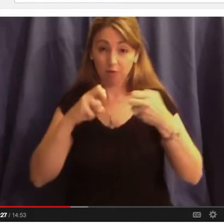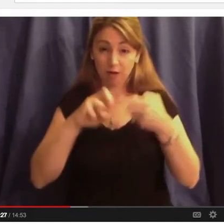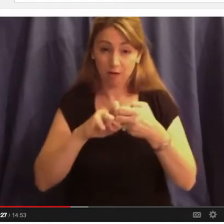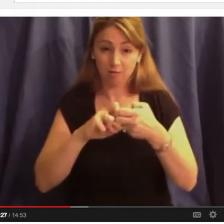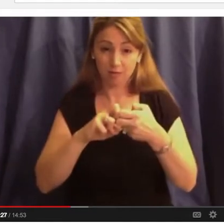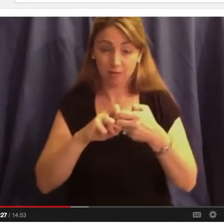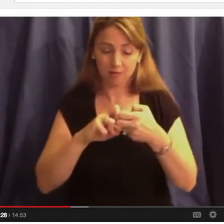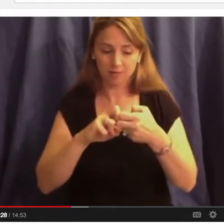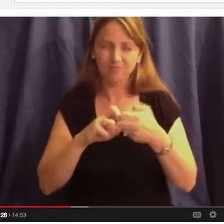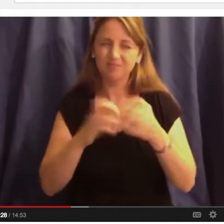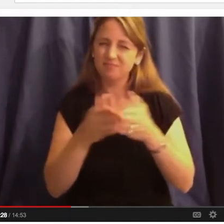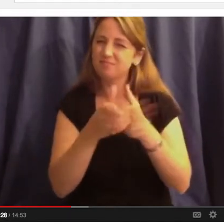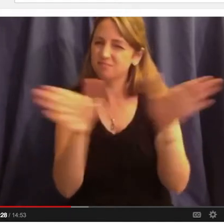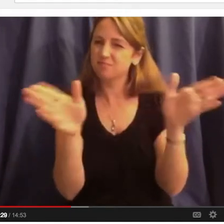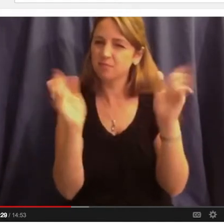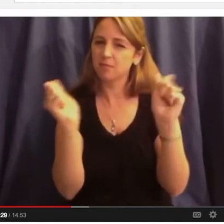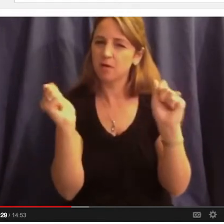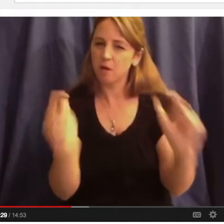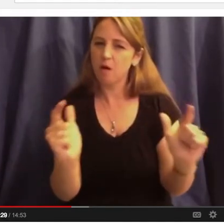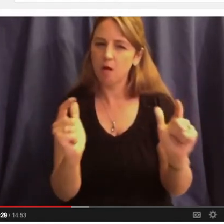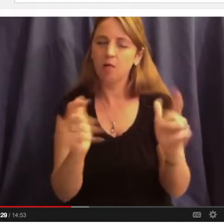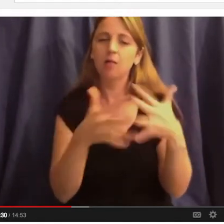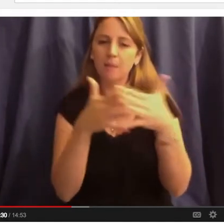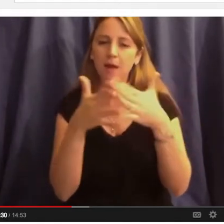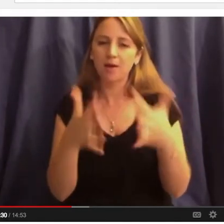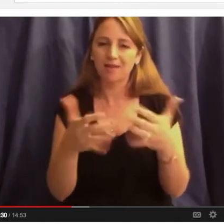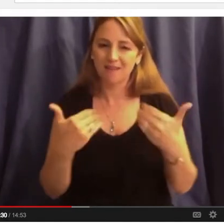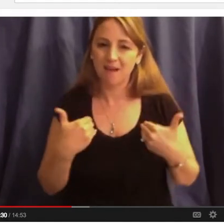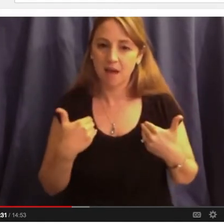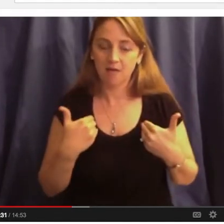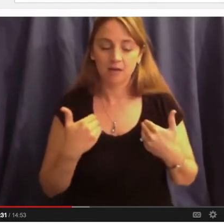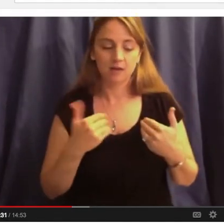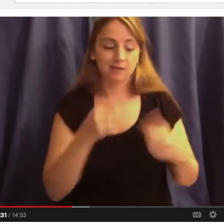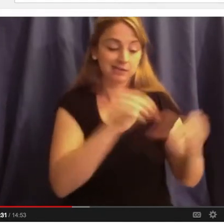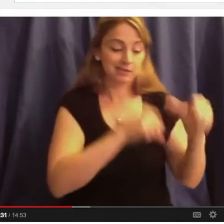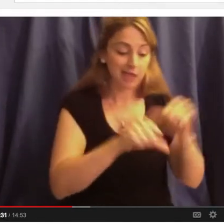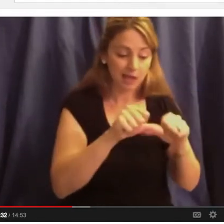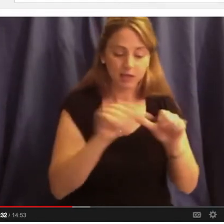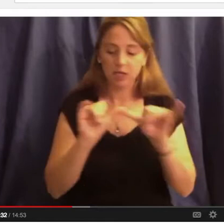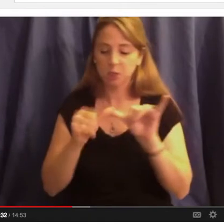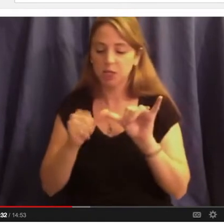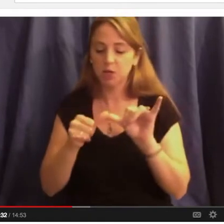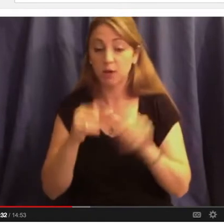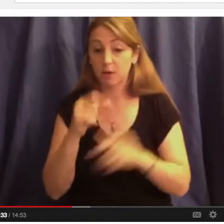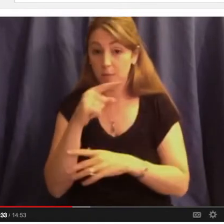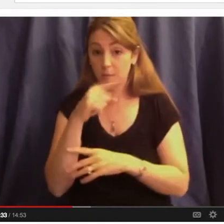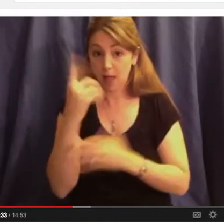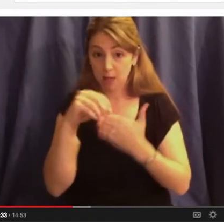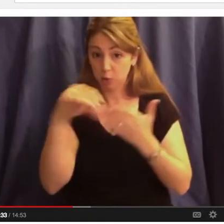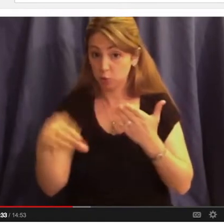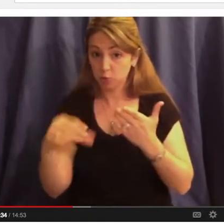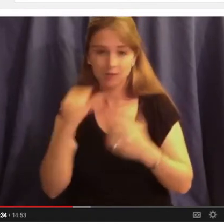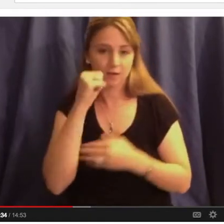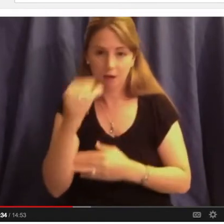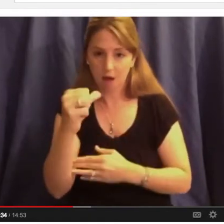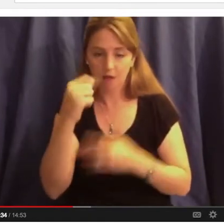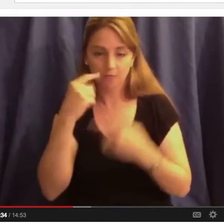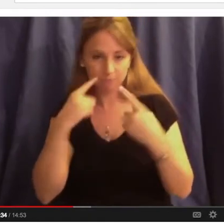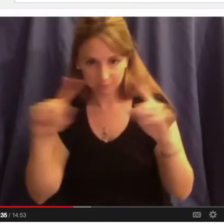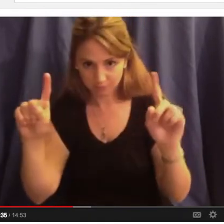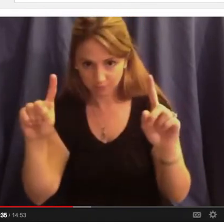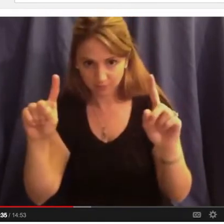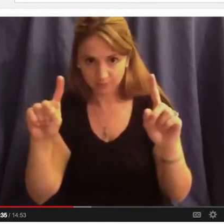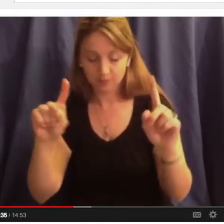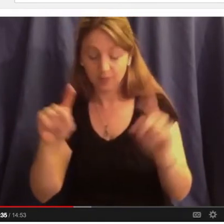problem America continues to face, that students in the sciences and engineering, black students, were not succeeding. But when I looked at the data, what I